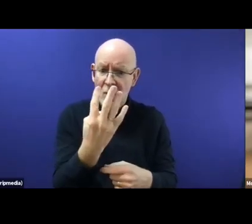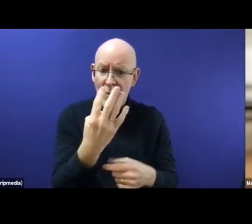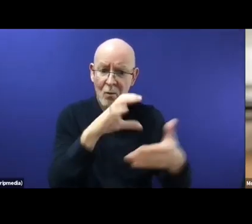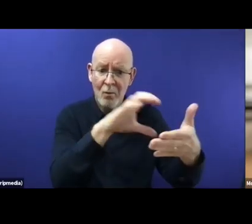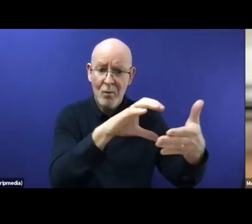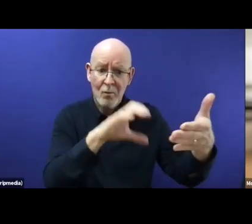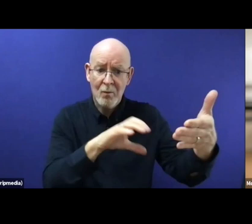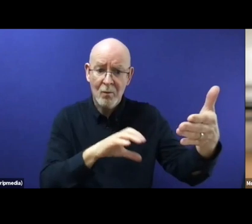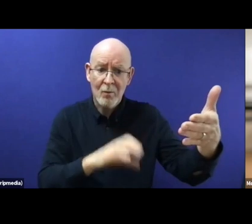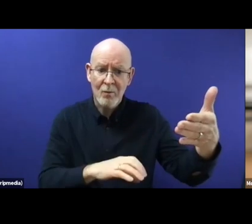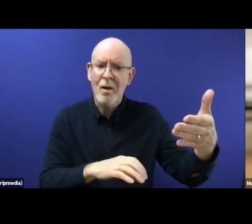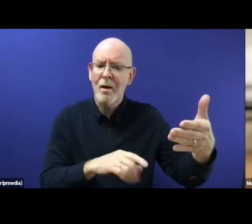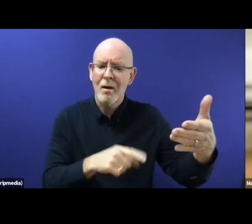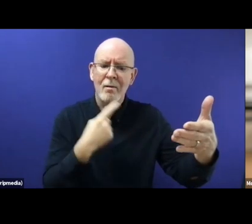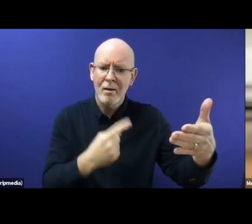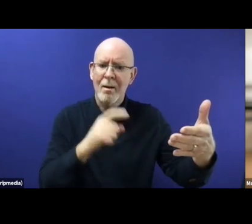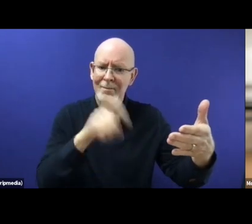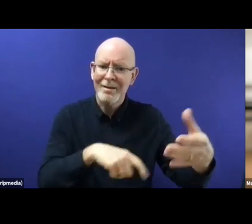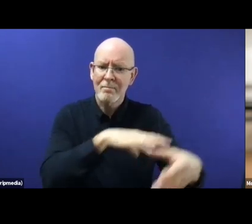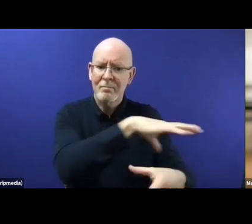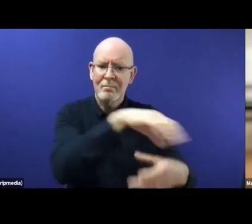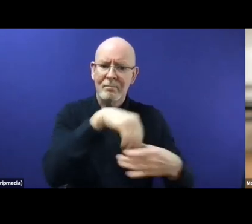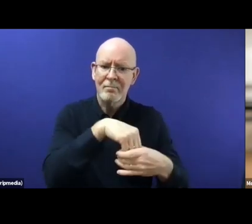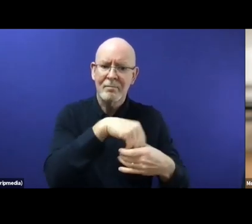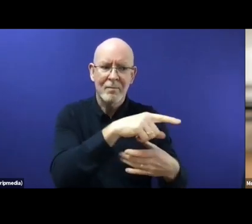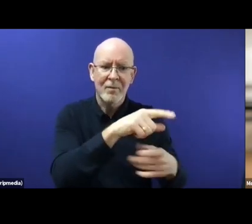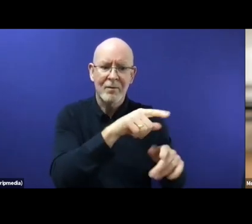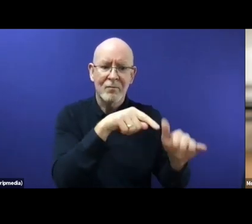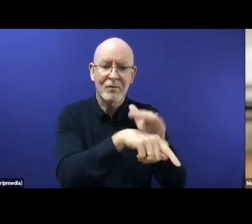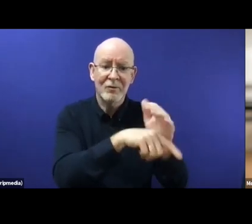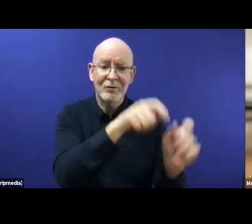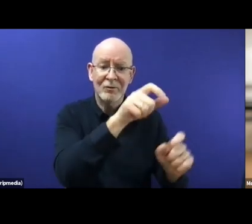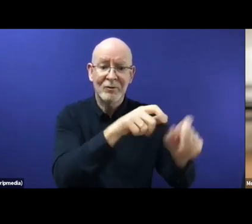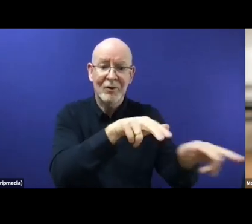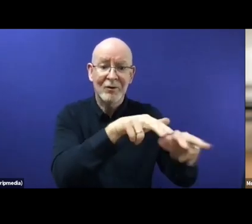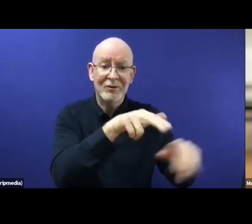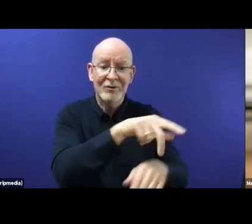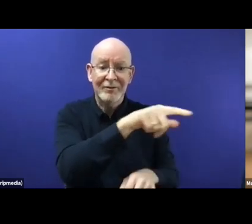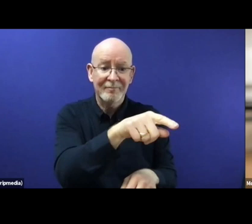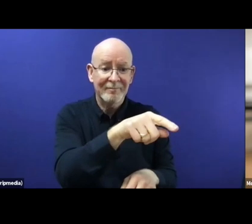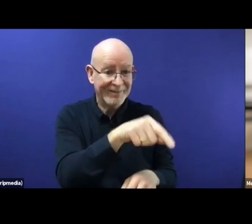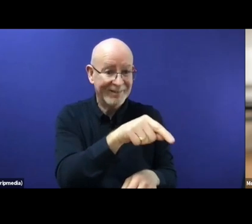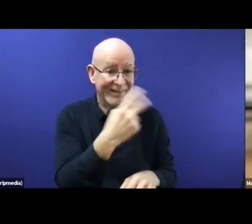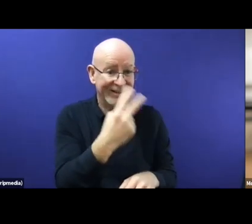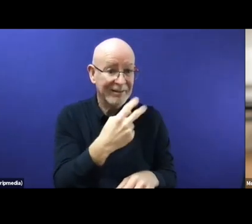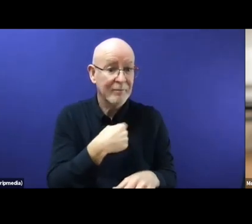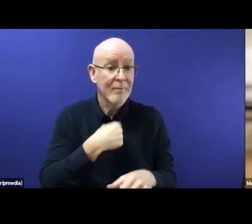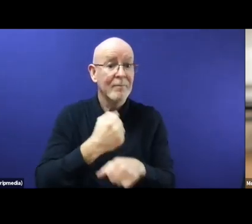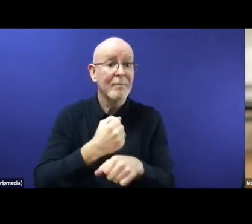done in the last few years. But also if we see in the new pack, we see that some of these languages are being